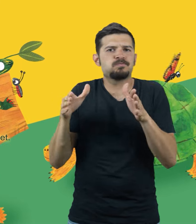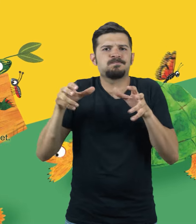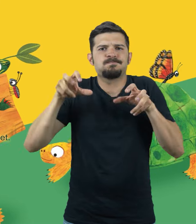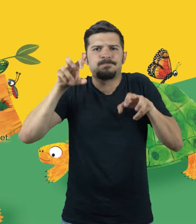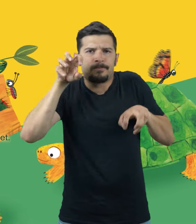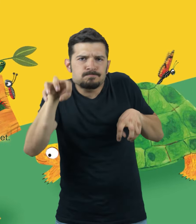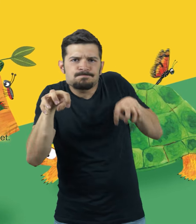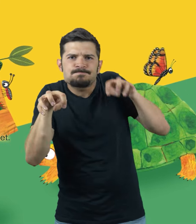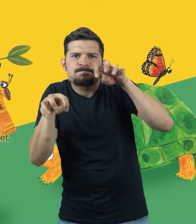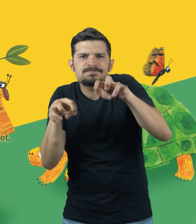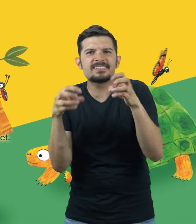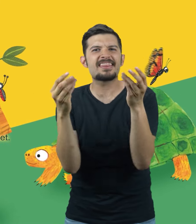stubby feet.